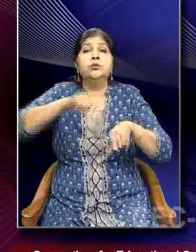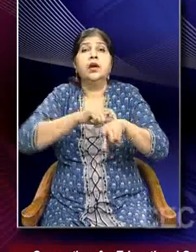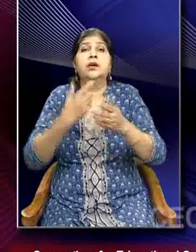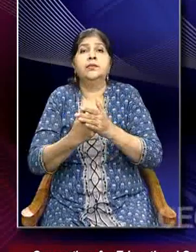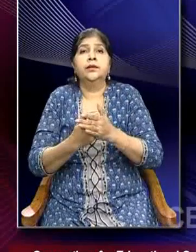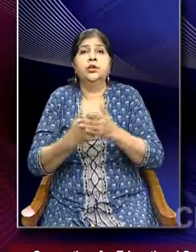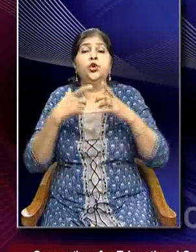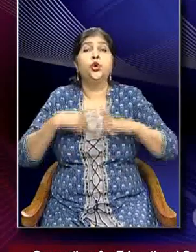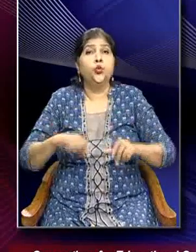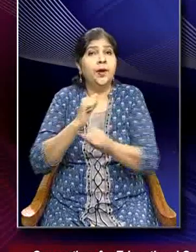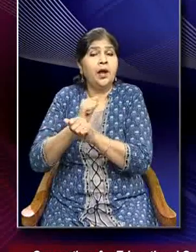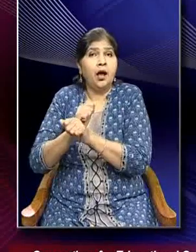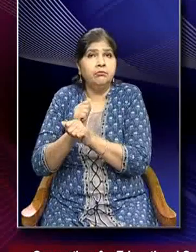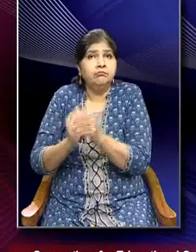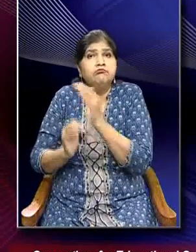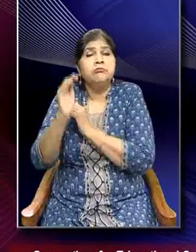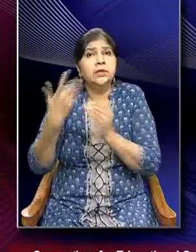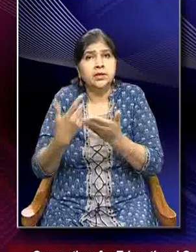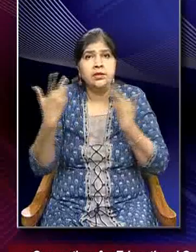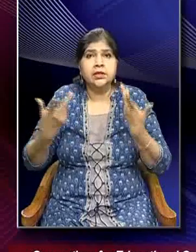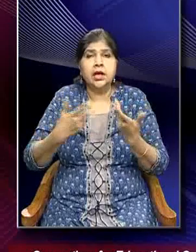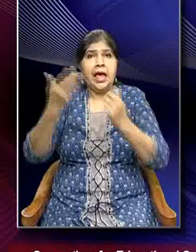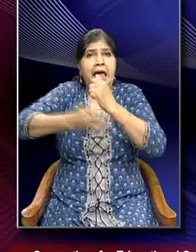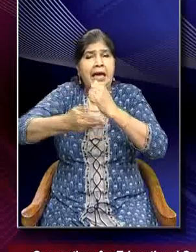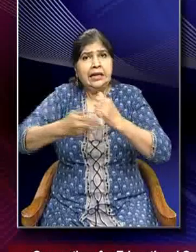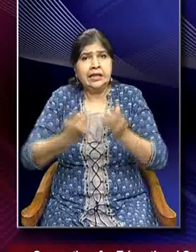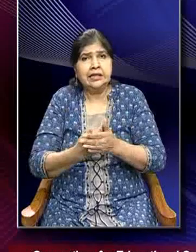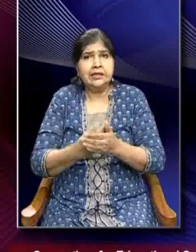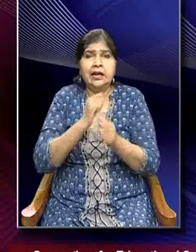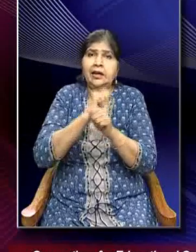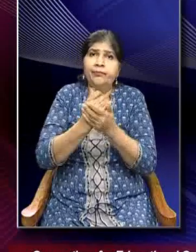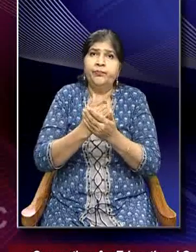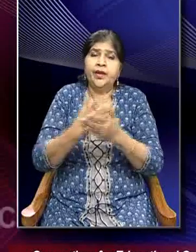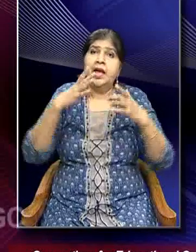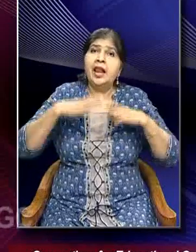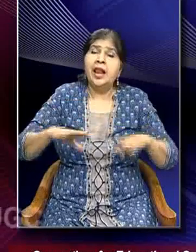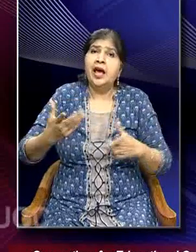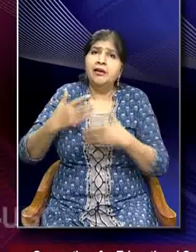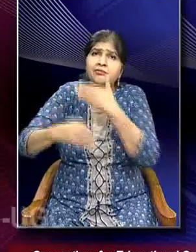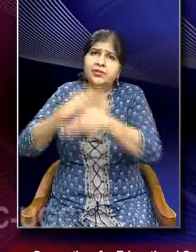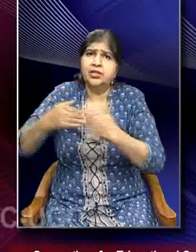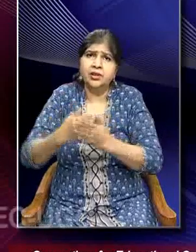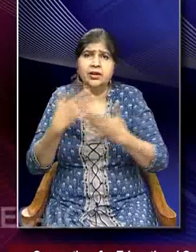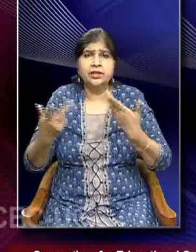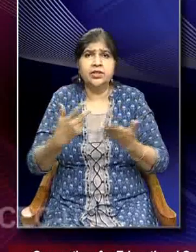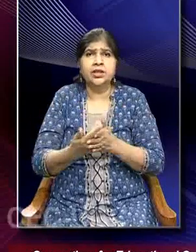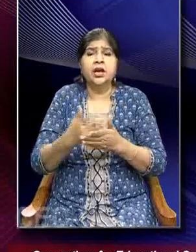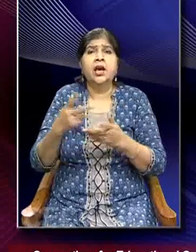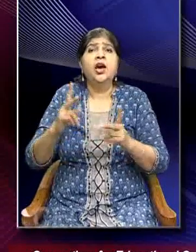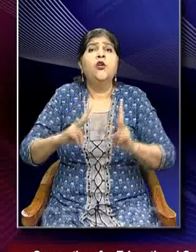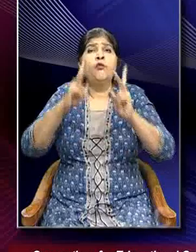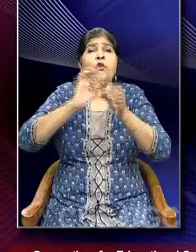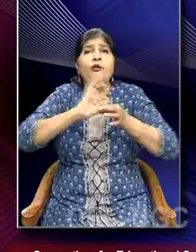human activities have increased, agricultural activities, livestock ranching, forest